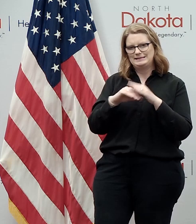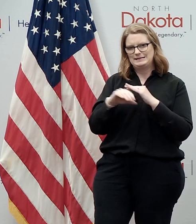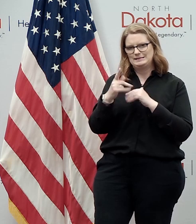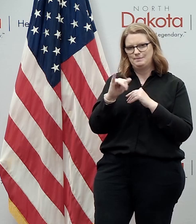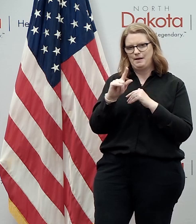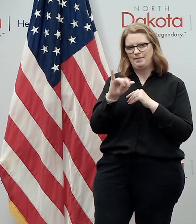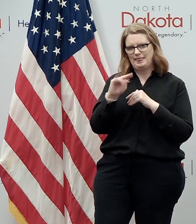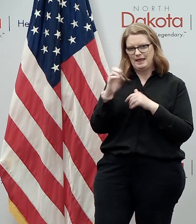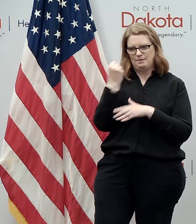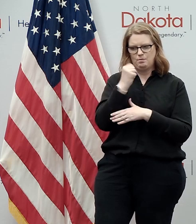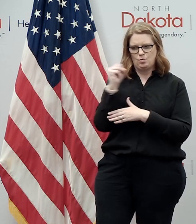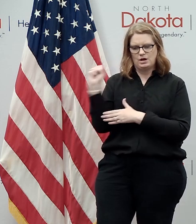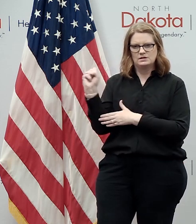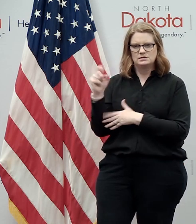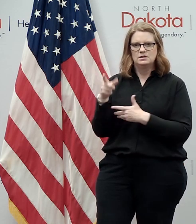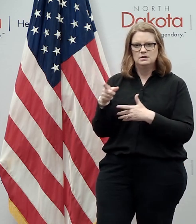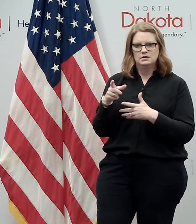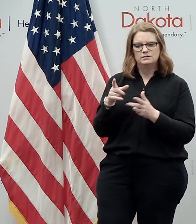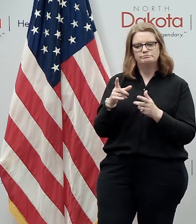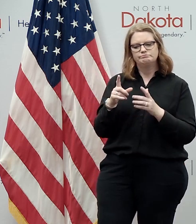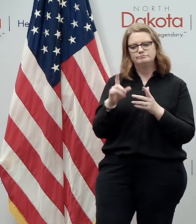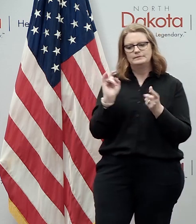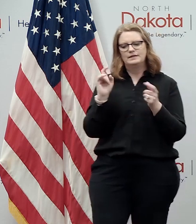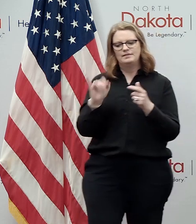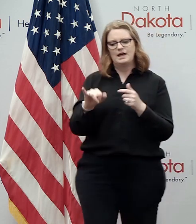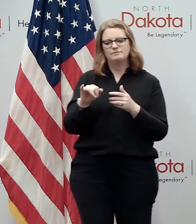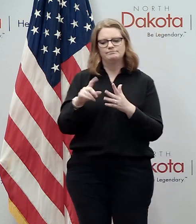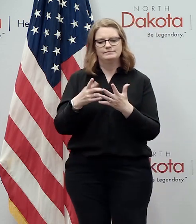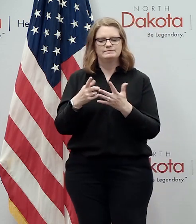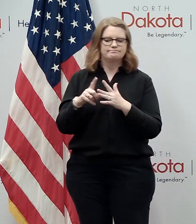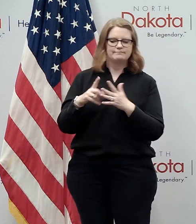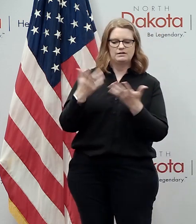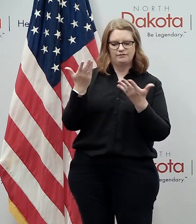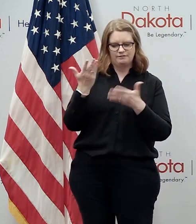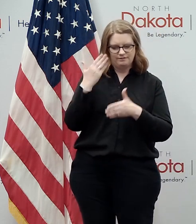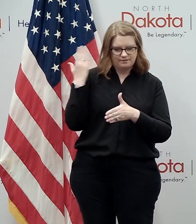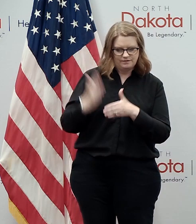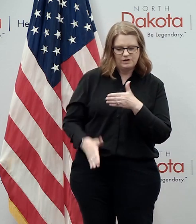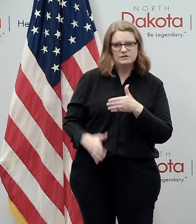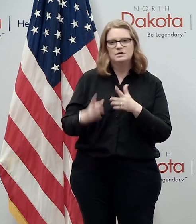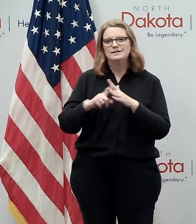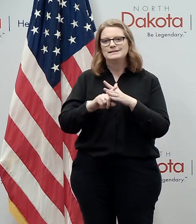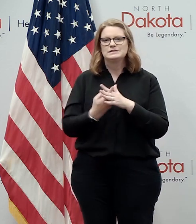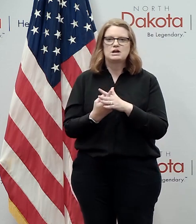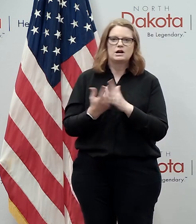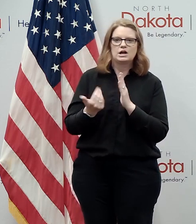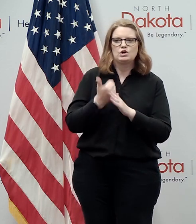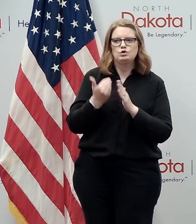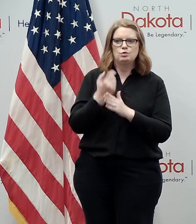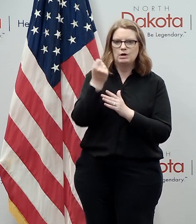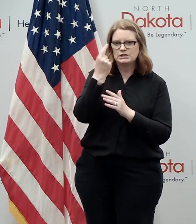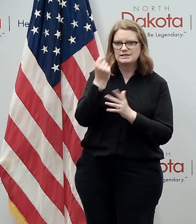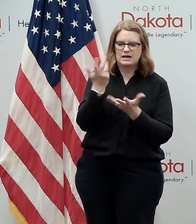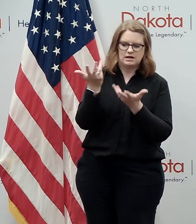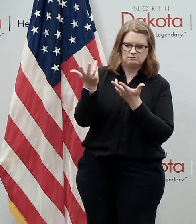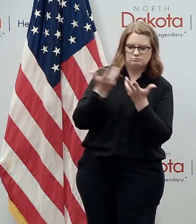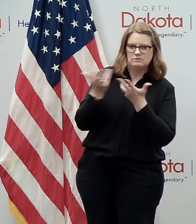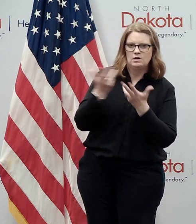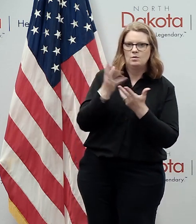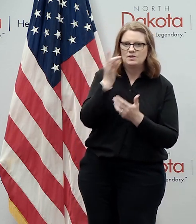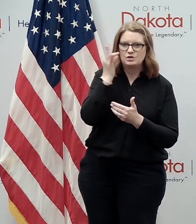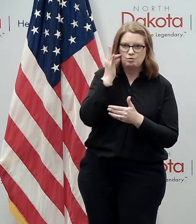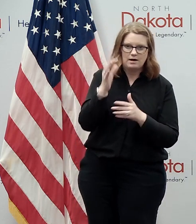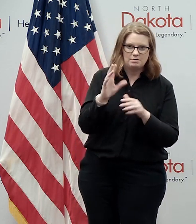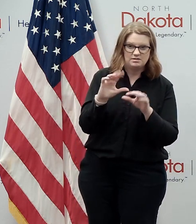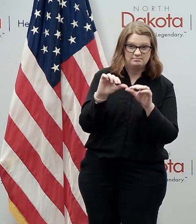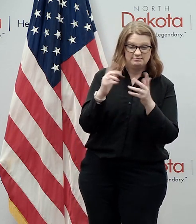be the beginning of a new era of of understanding and engagement with the tribal nations in our state uh we've